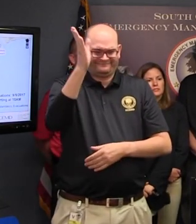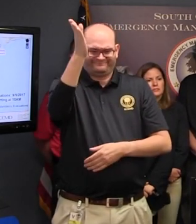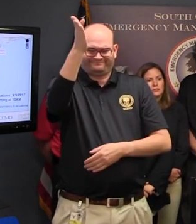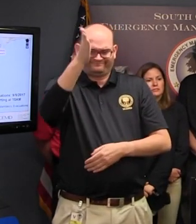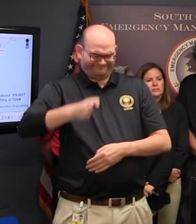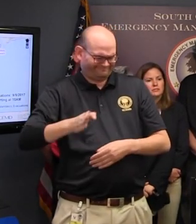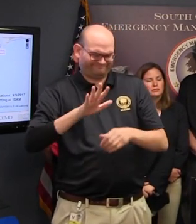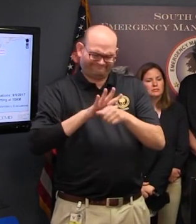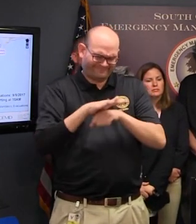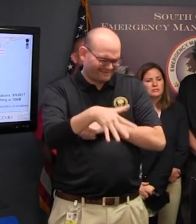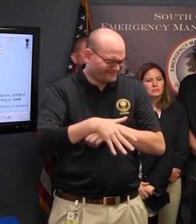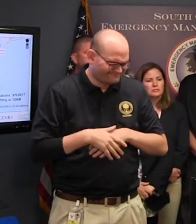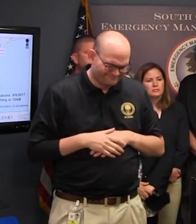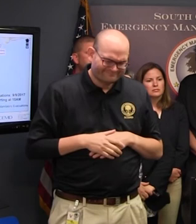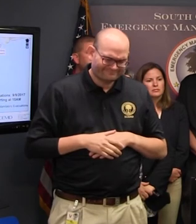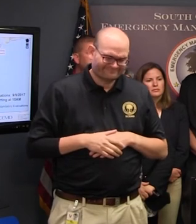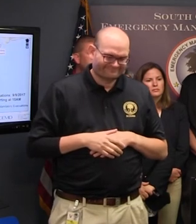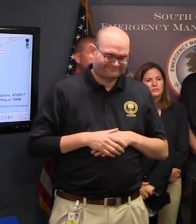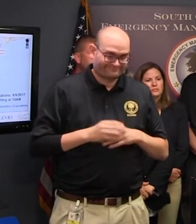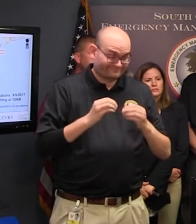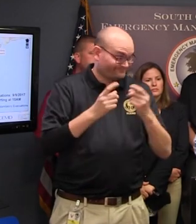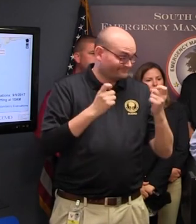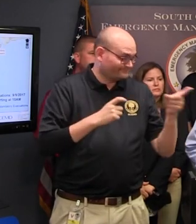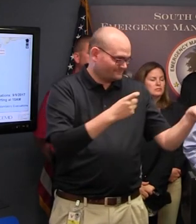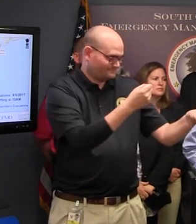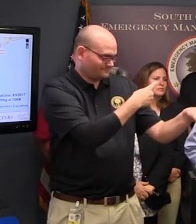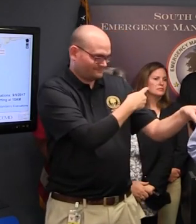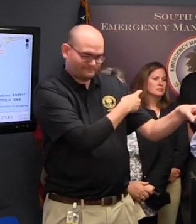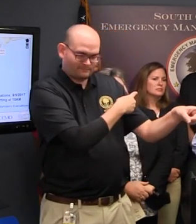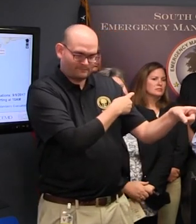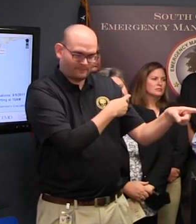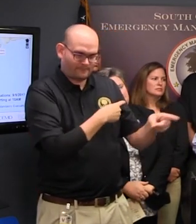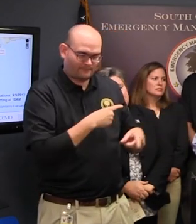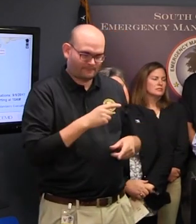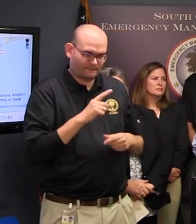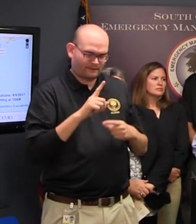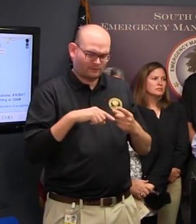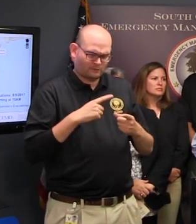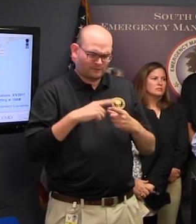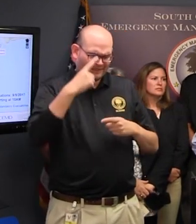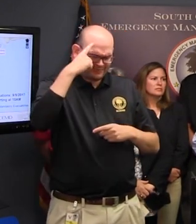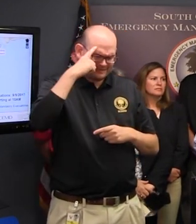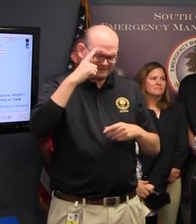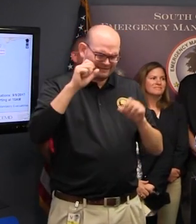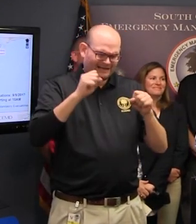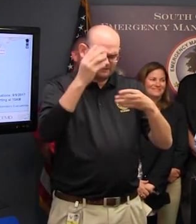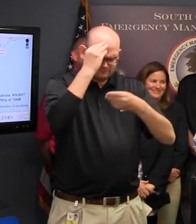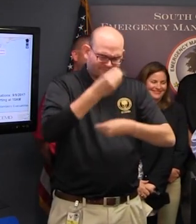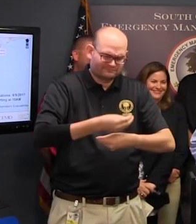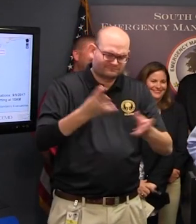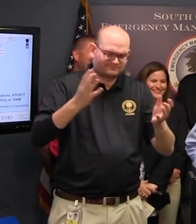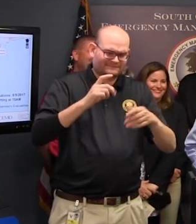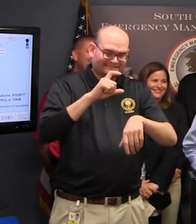Any more questions? At what point do you expect to be able to give the all clear people to return? We'll do that when it's all clear